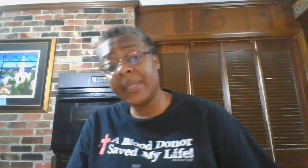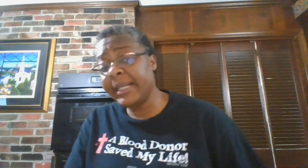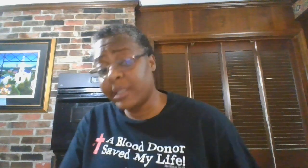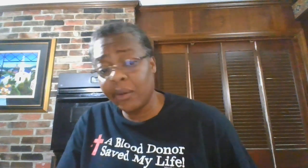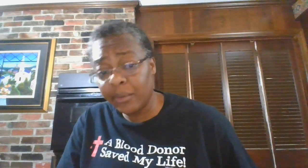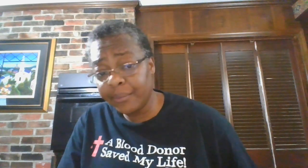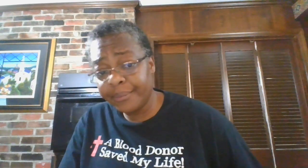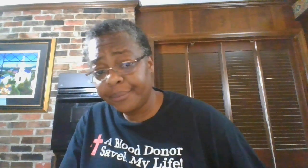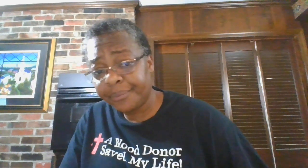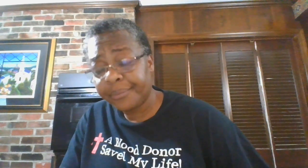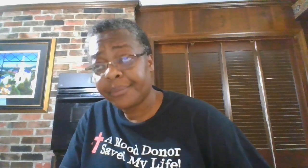think so.